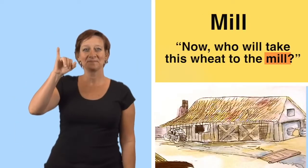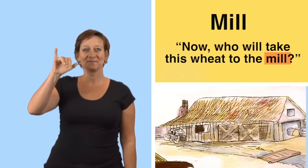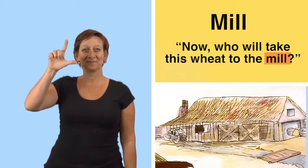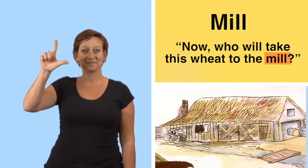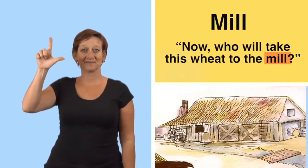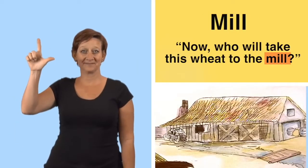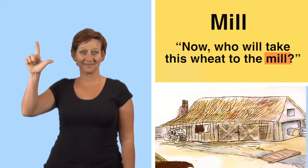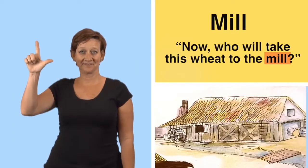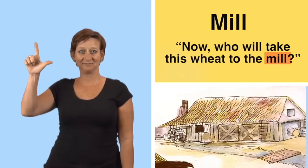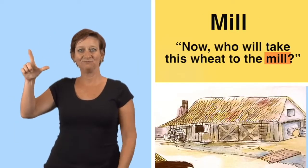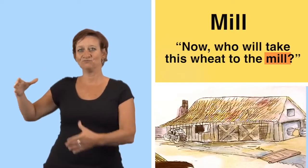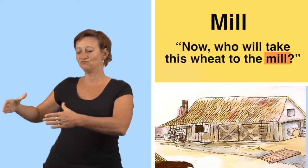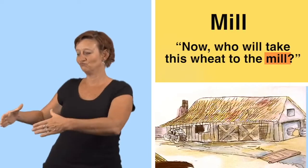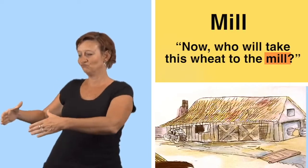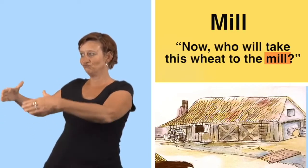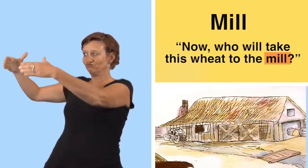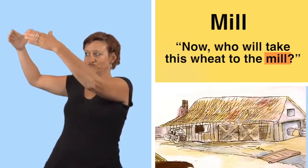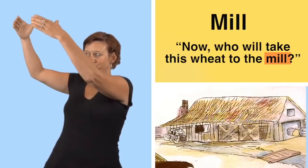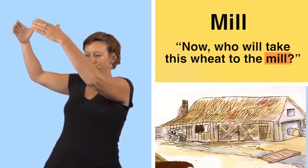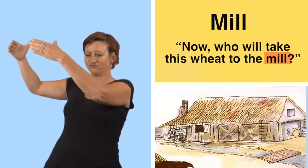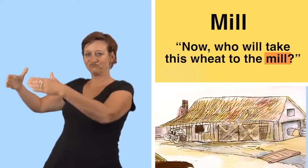mill, mill